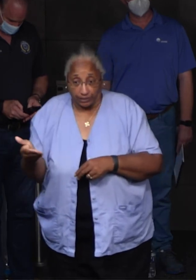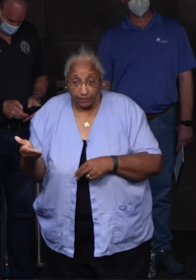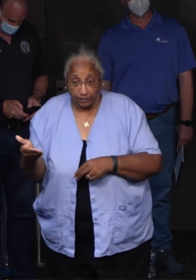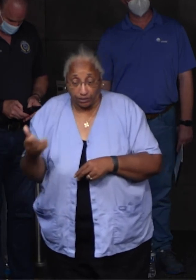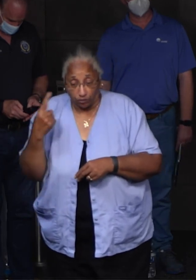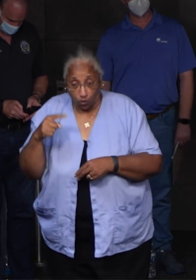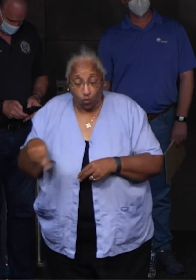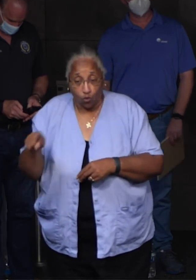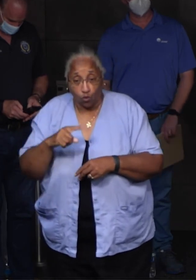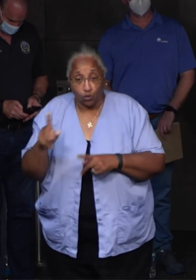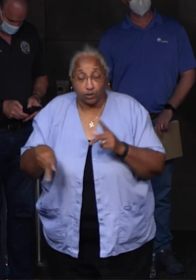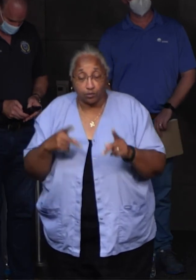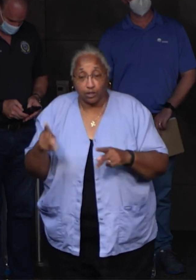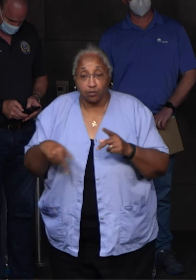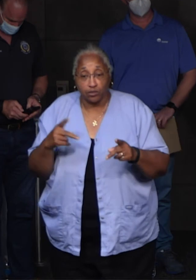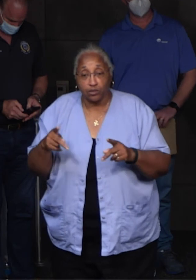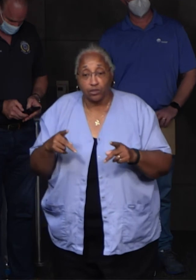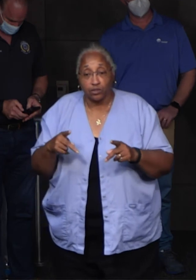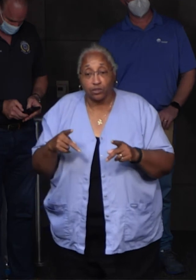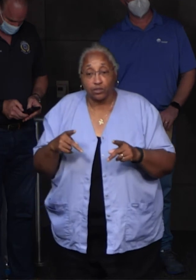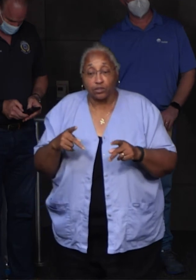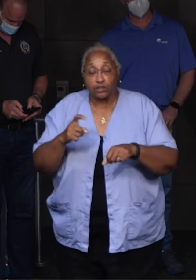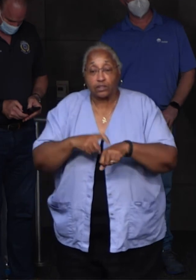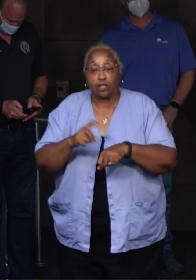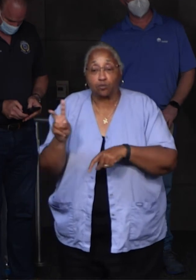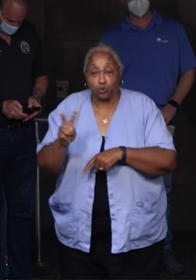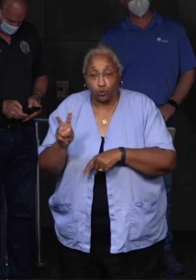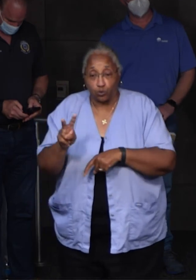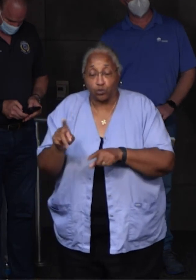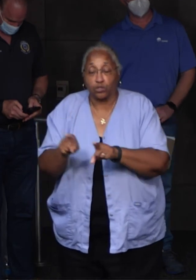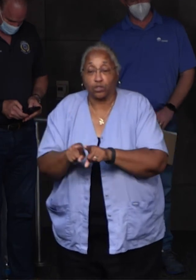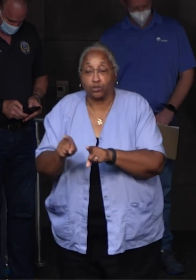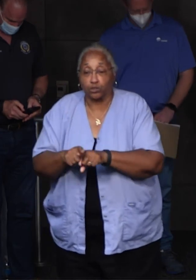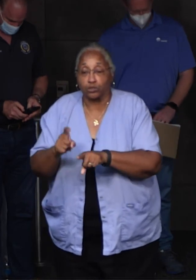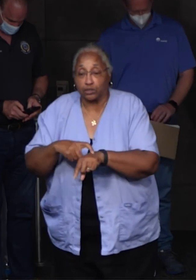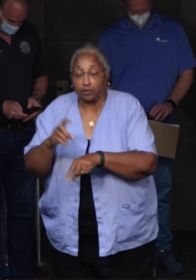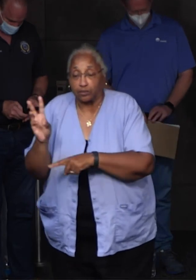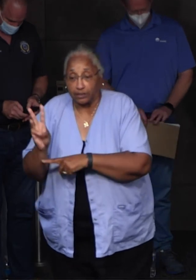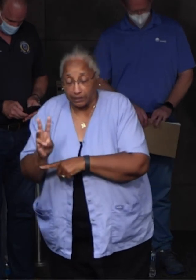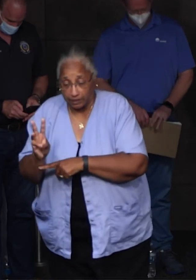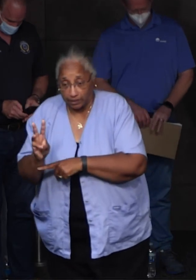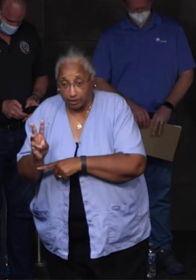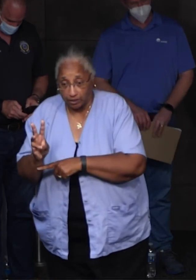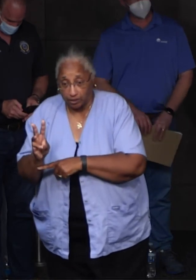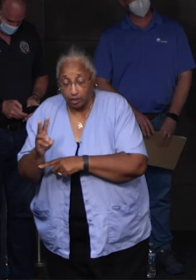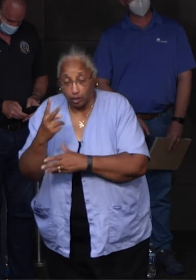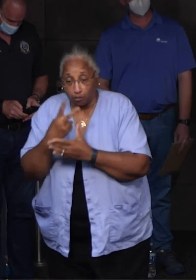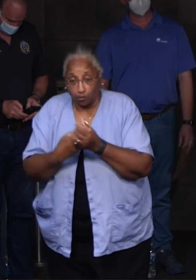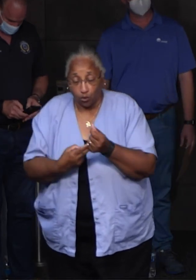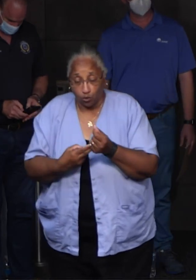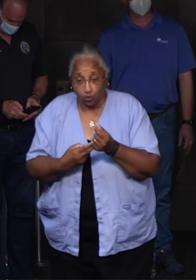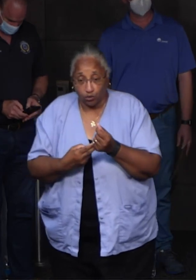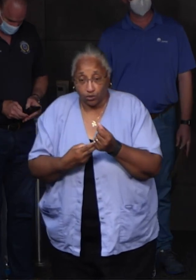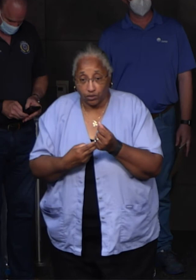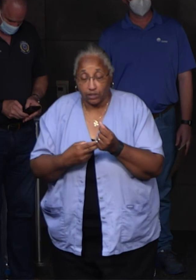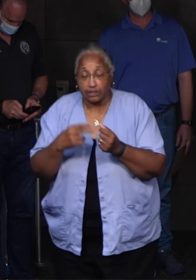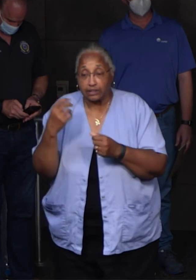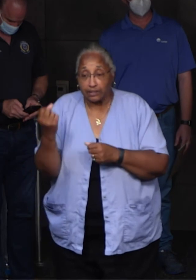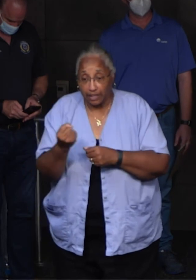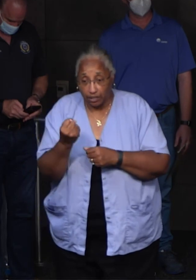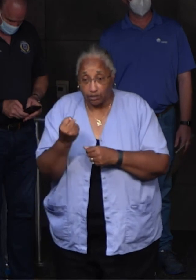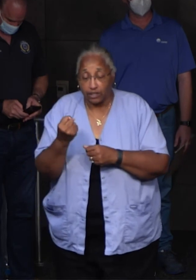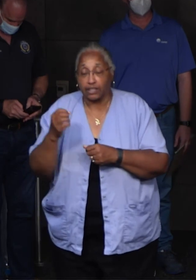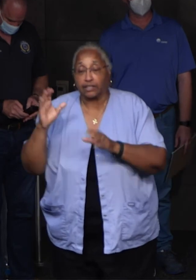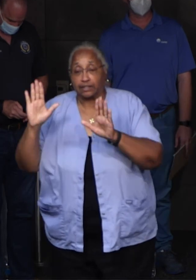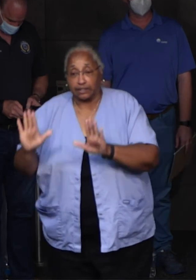those from at 2 o'clock and at 6 o'clock on both Saturday and